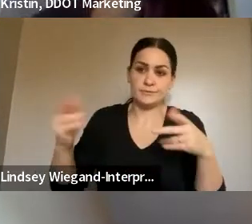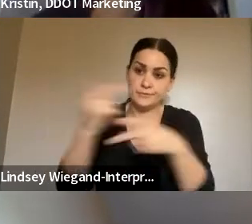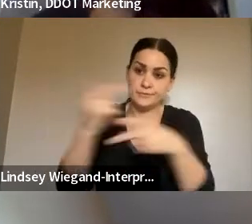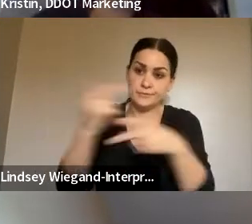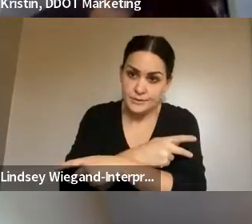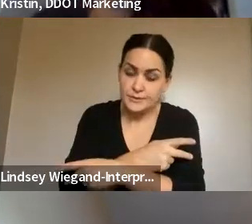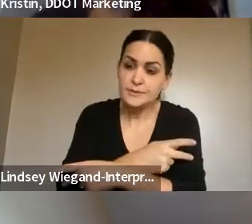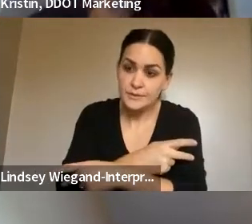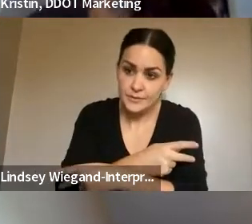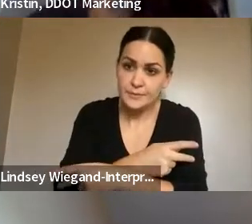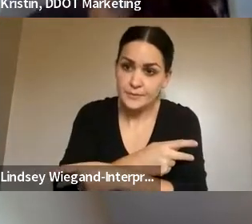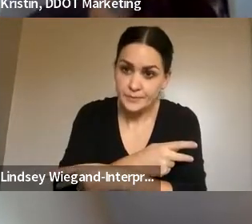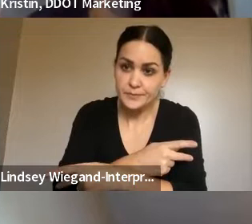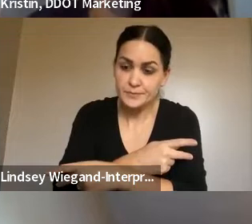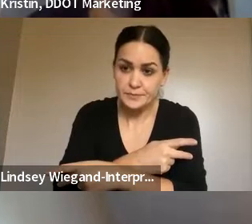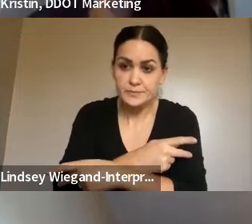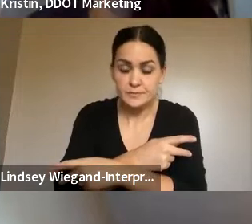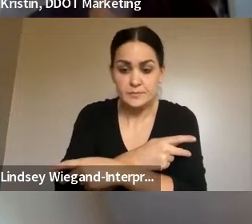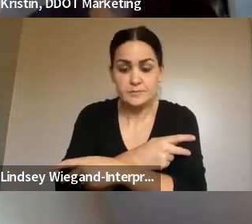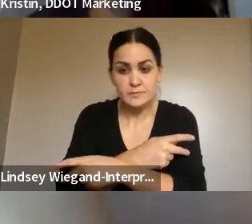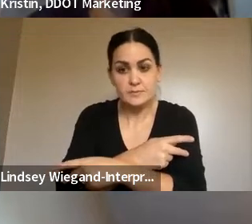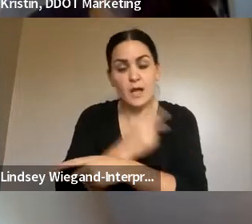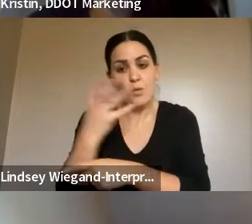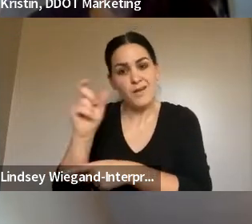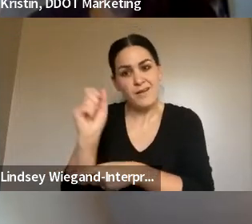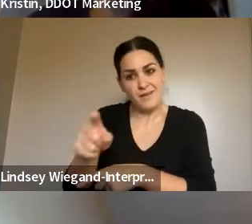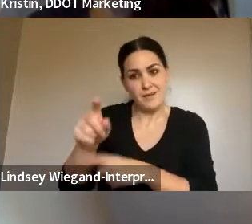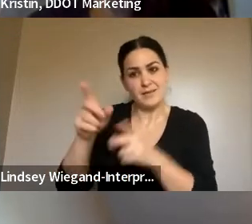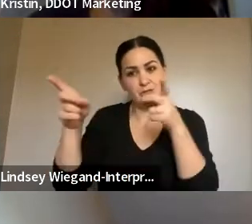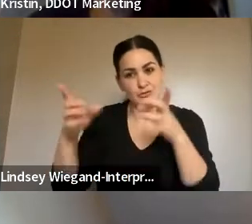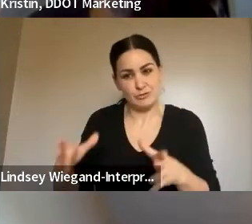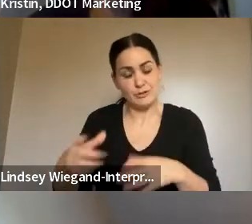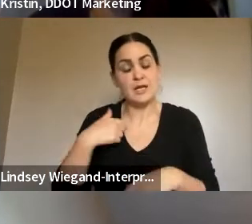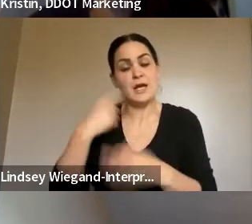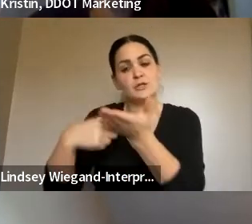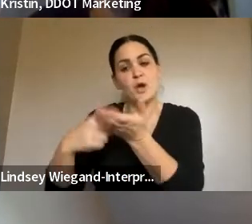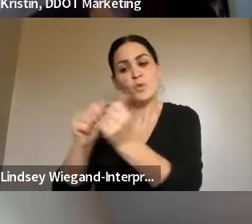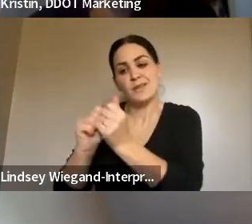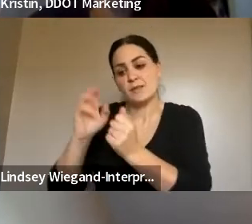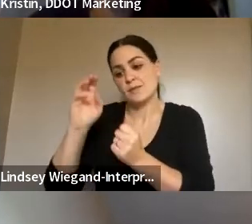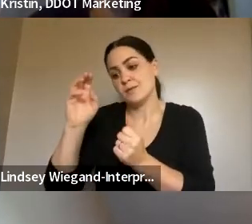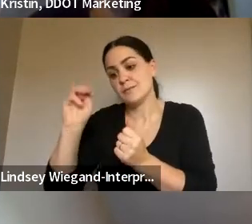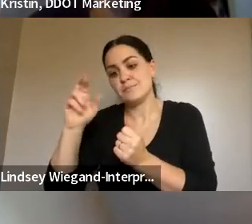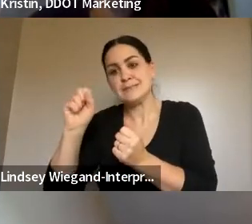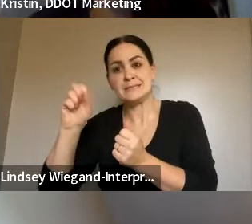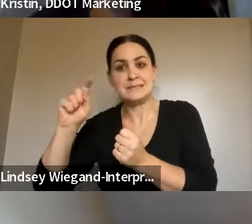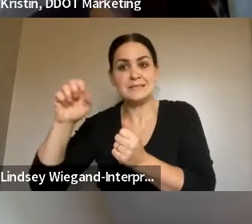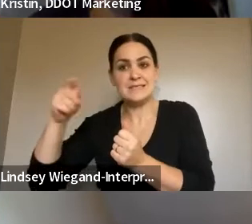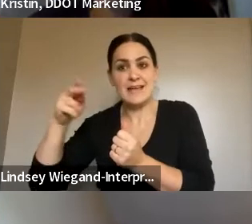I want the Honorable Michael Oglesby, I talked to Ms. Stephanie today and I wanted to know if I could